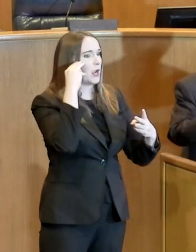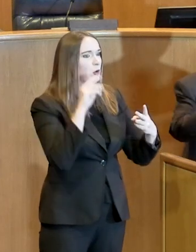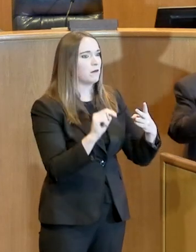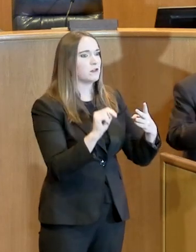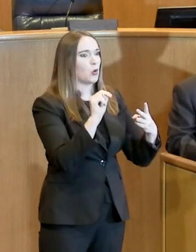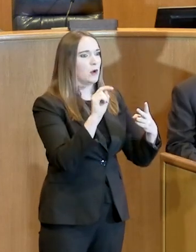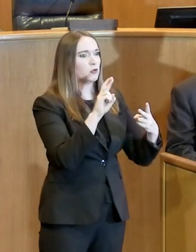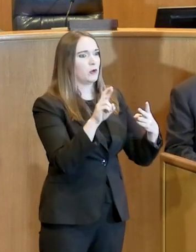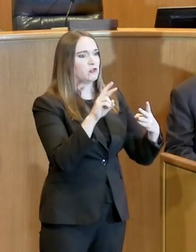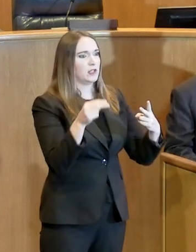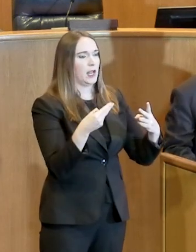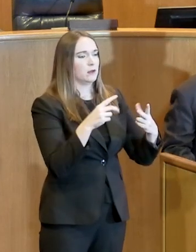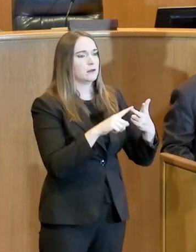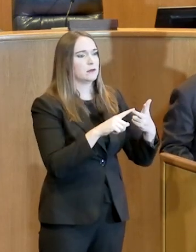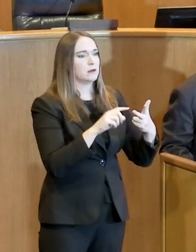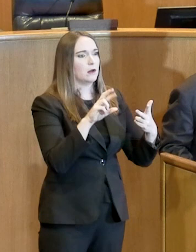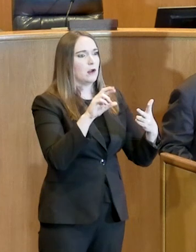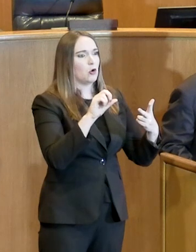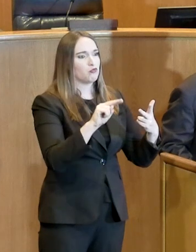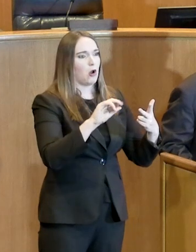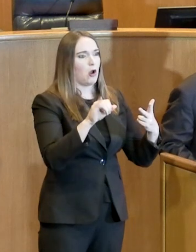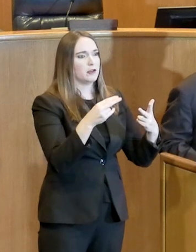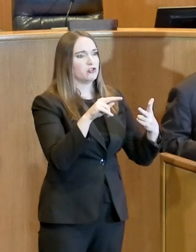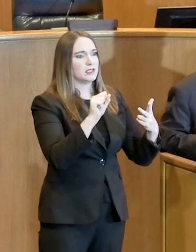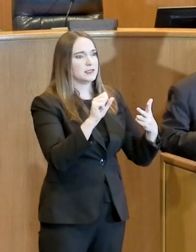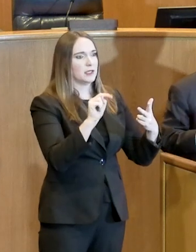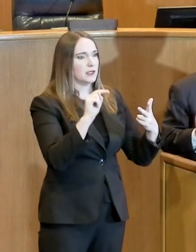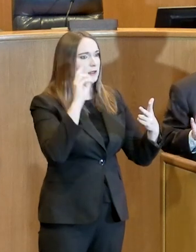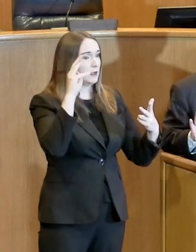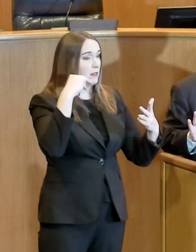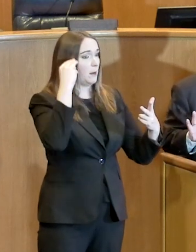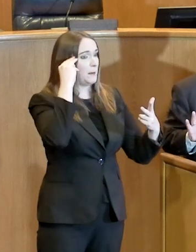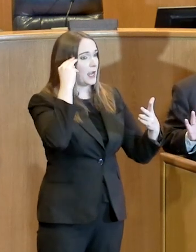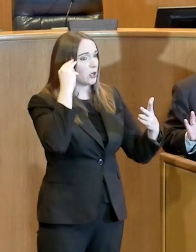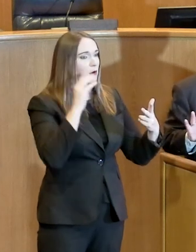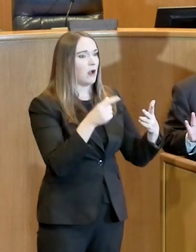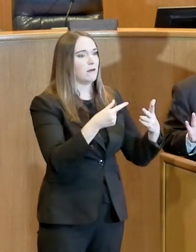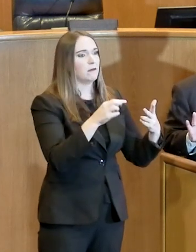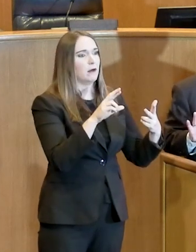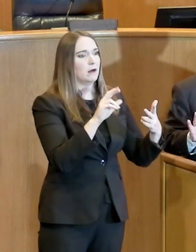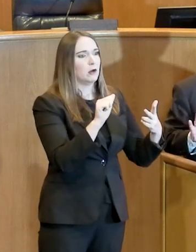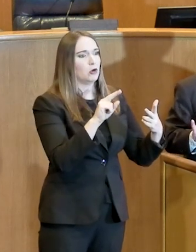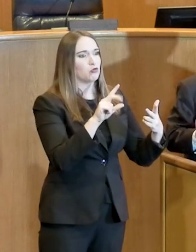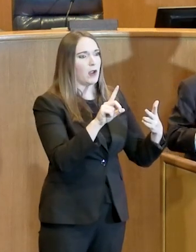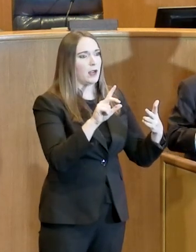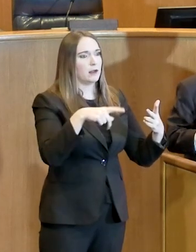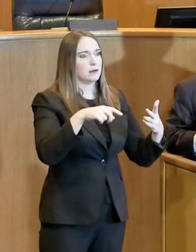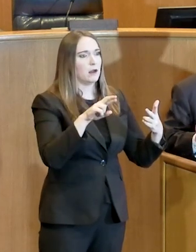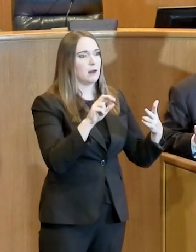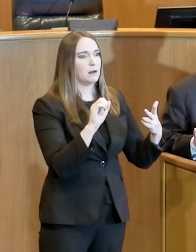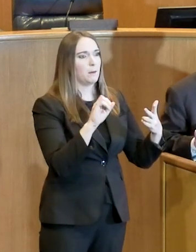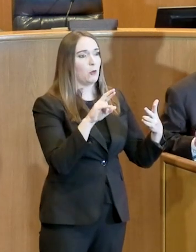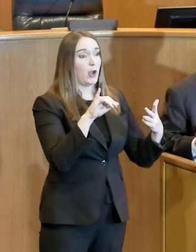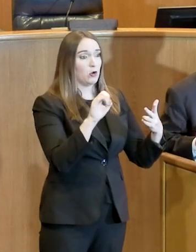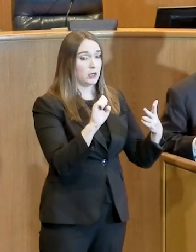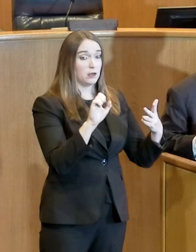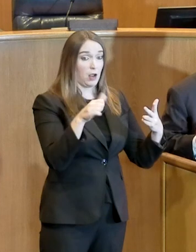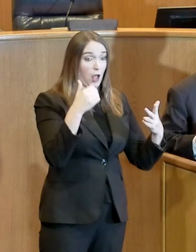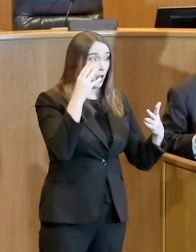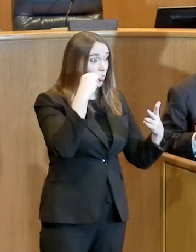Ron Jensen, the mayor of Grand Prairie. Have I missed any other mayors at this time? Okay,